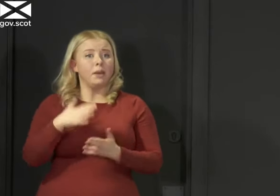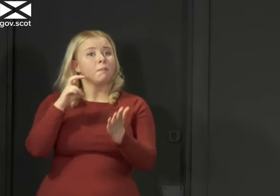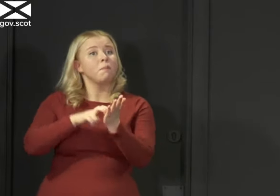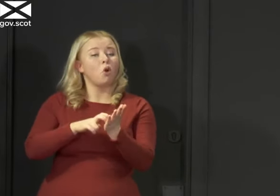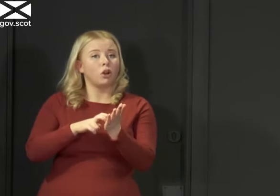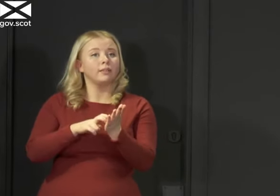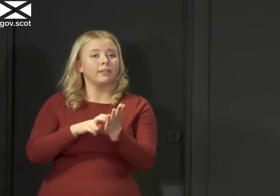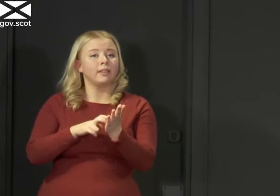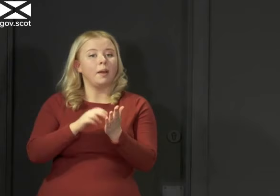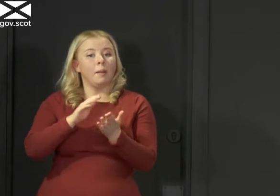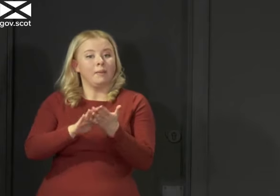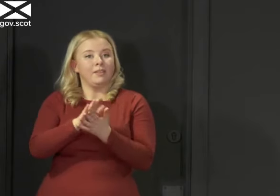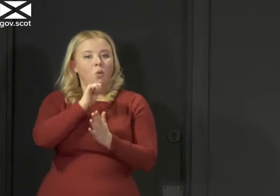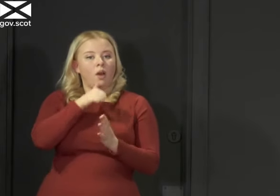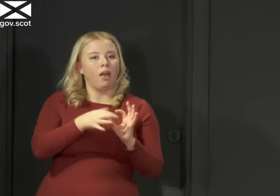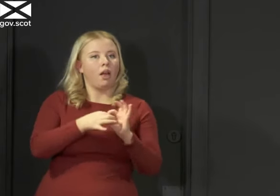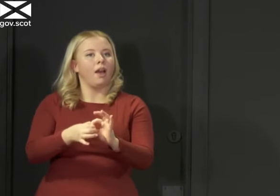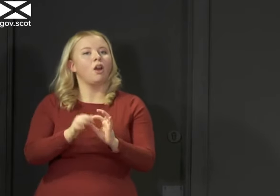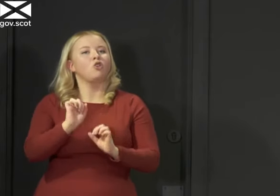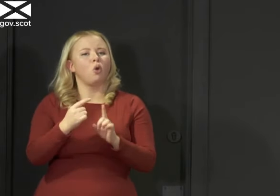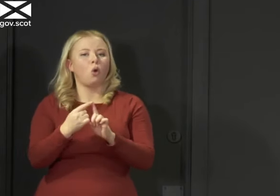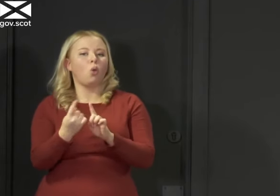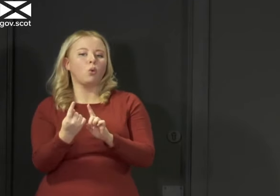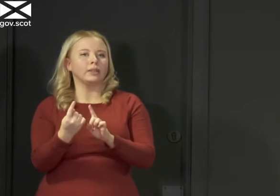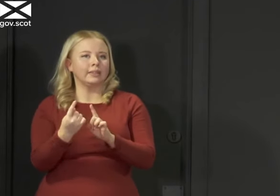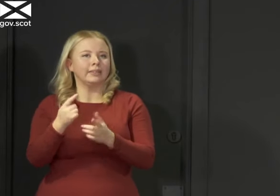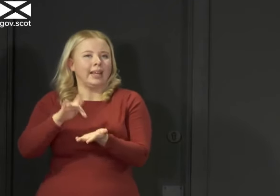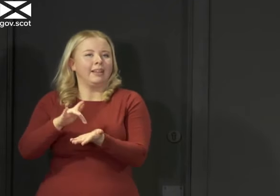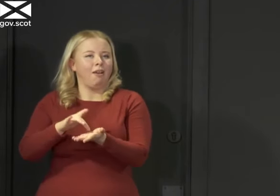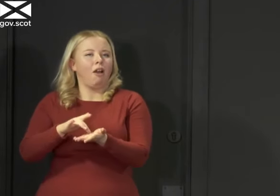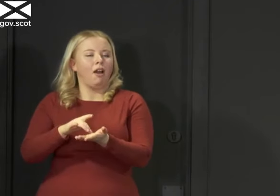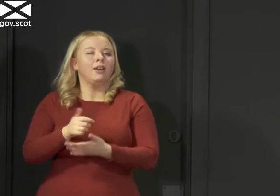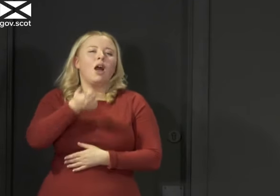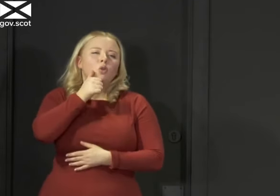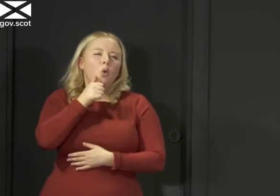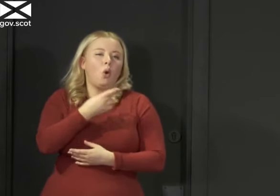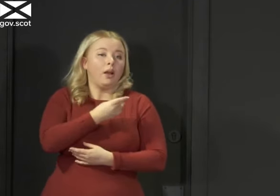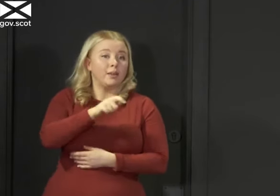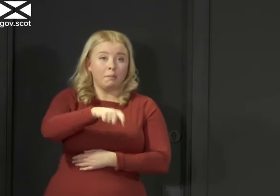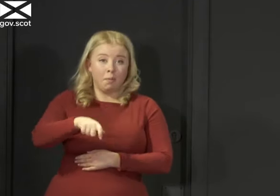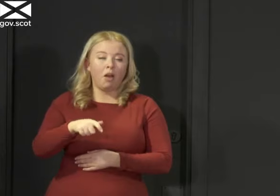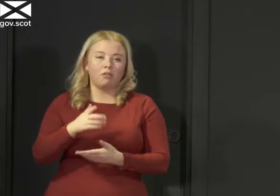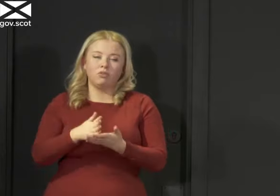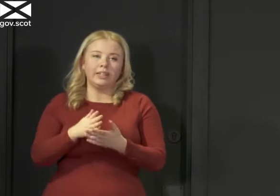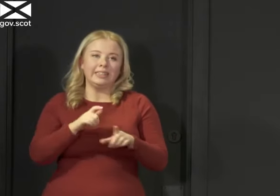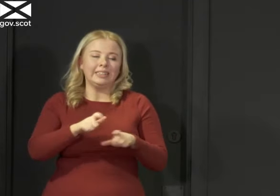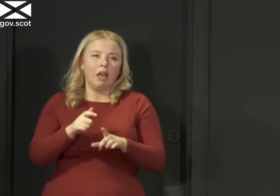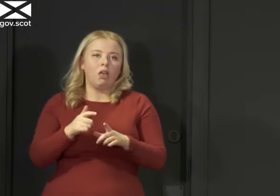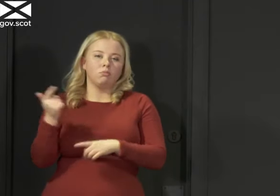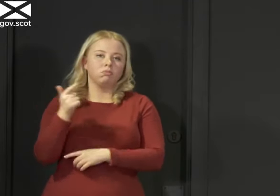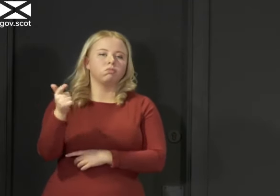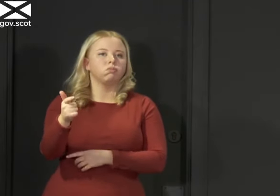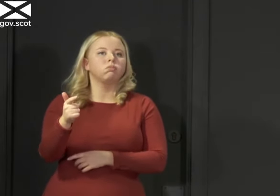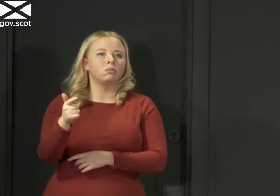to the centre closest to your own postcode. Now, I do understand that for some people that can still involve travelling quite a long